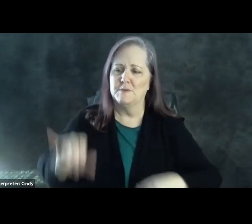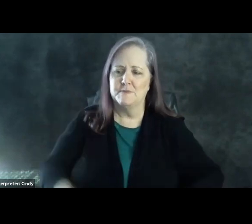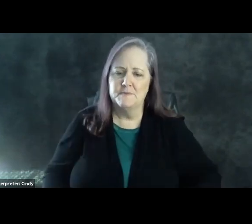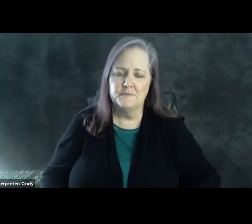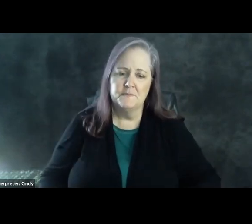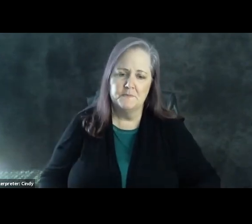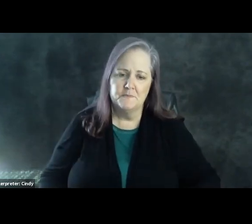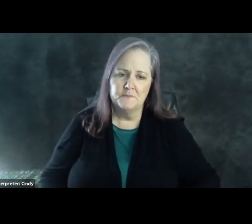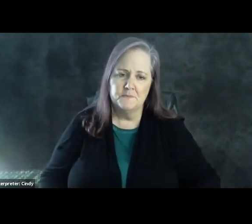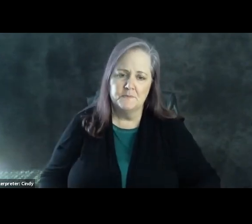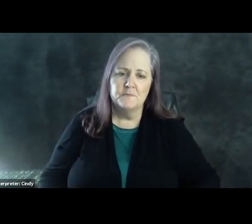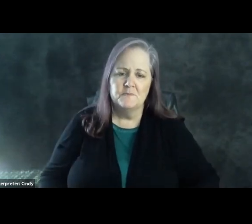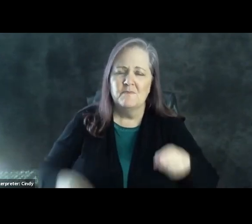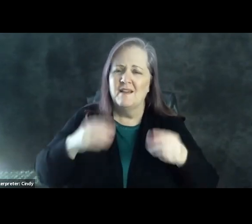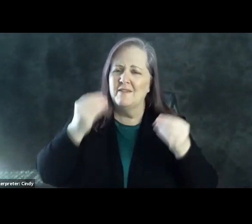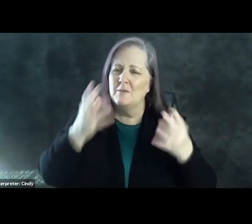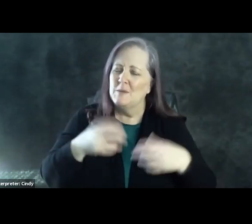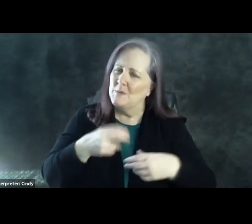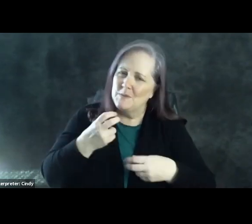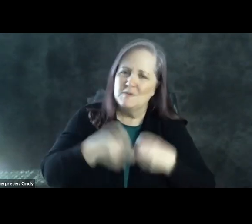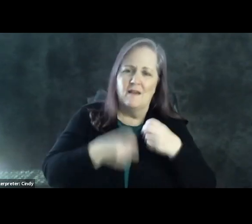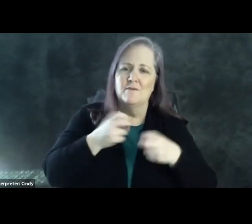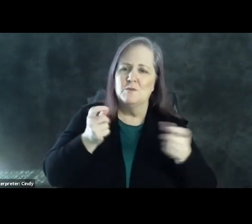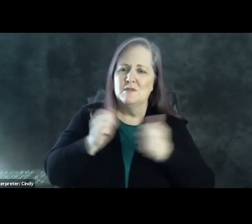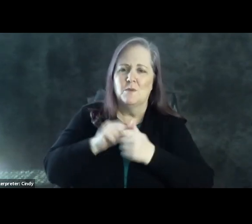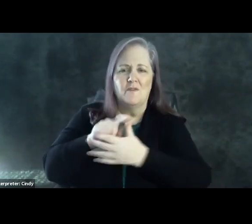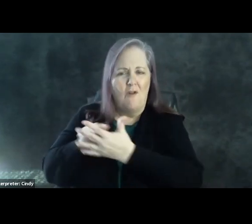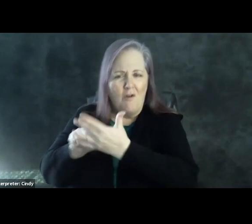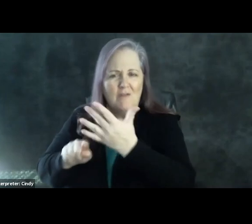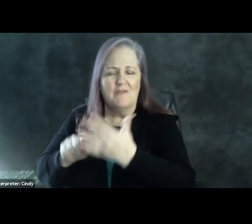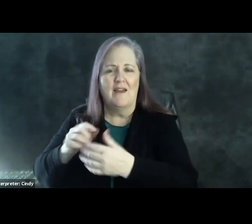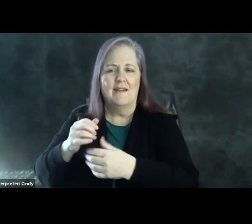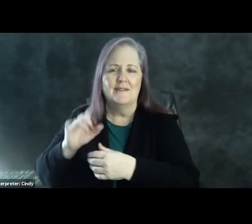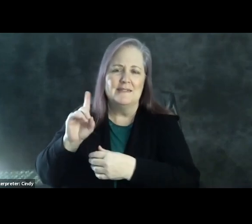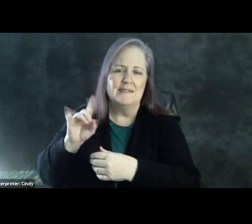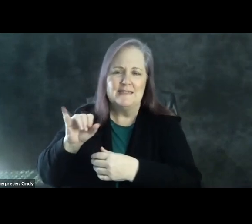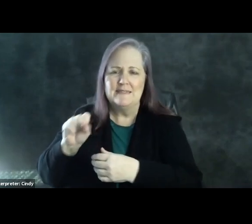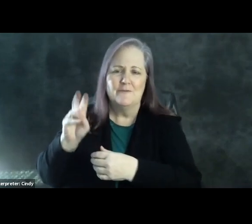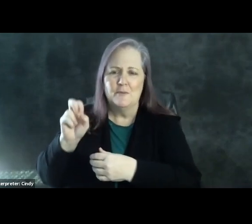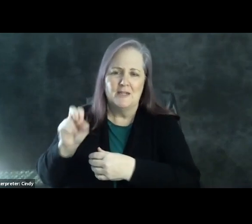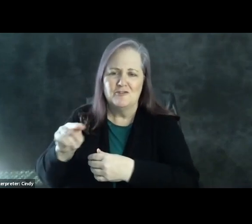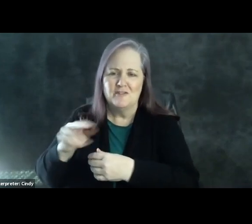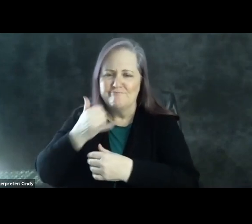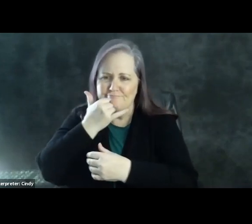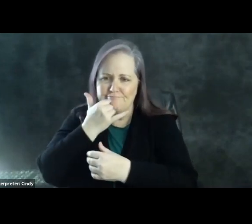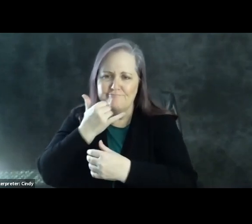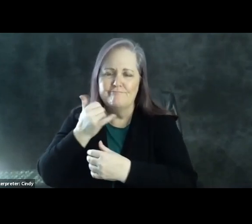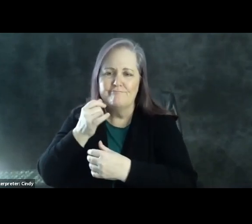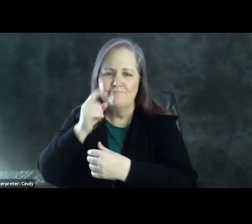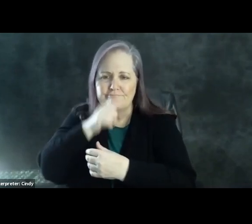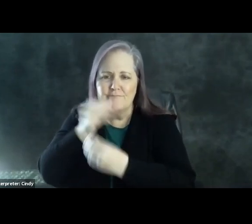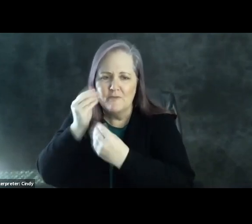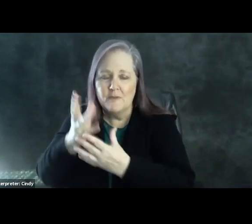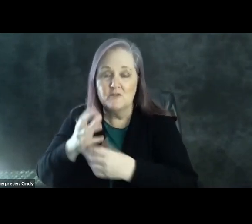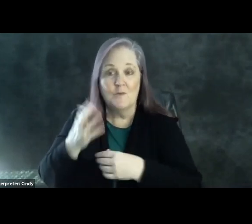disinformation is hard for us to deal with for so many reasons. One is that we are dealing with malevolent foreign